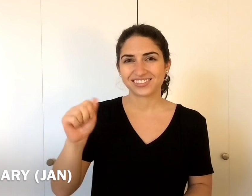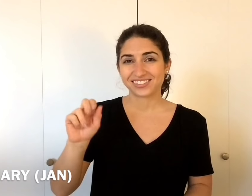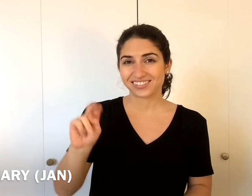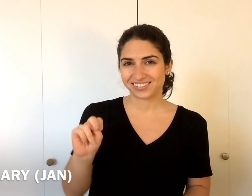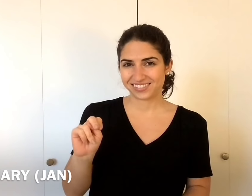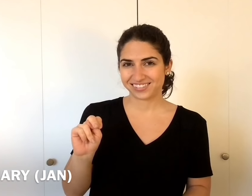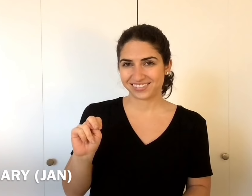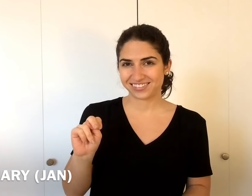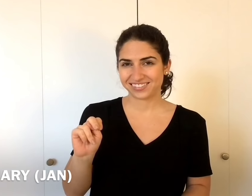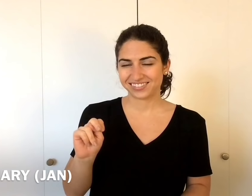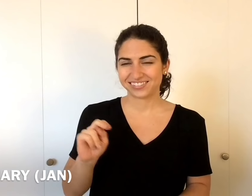January.